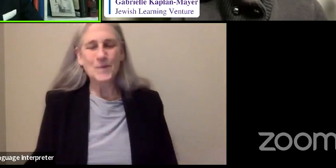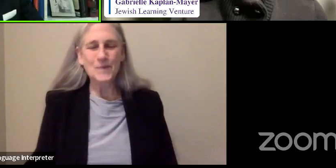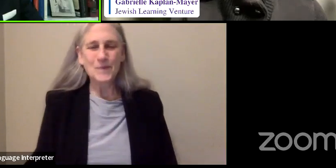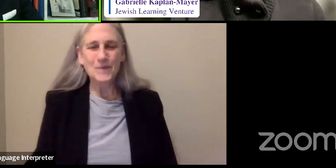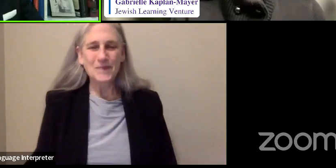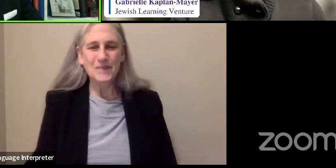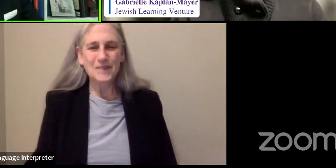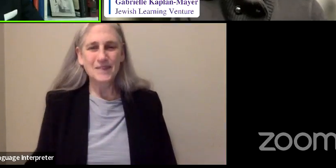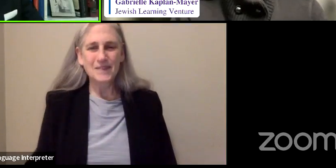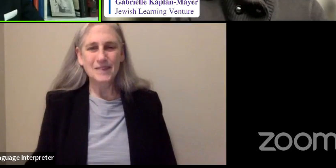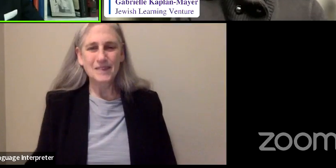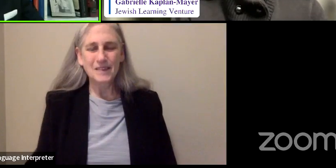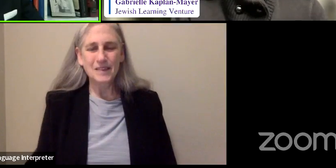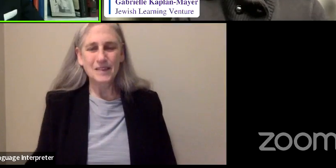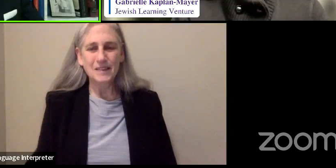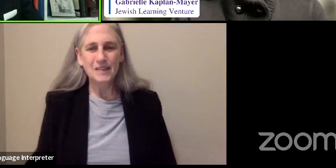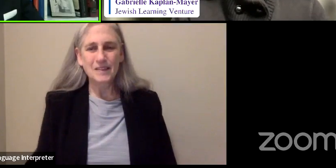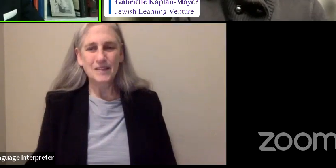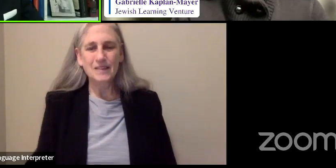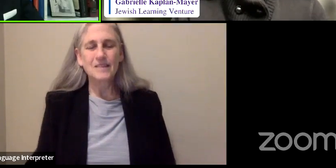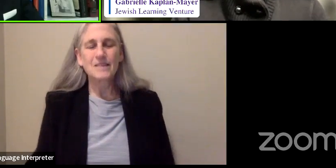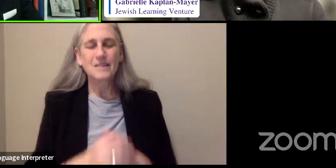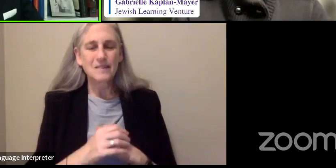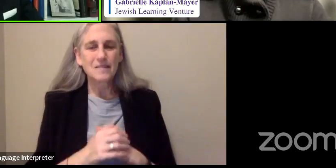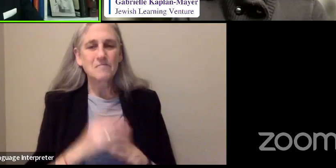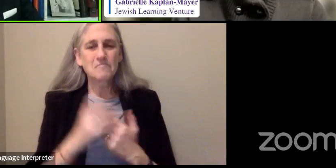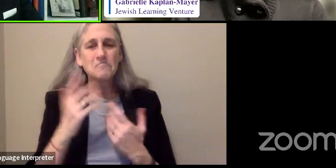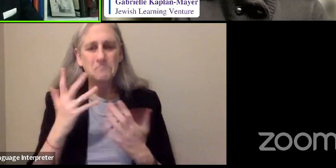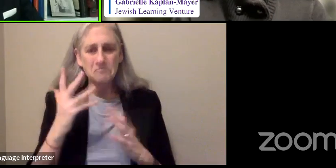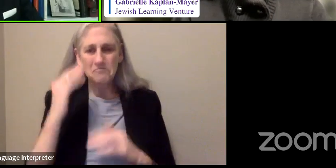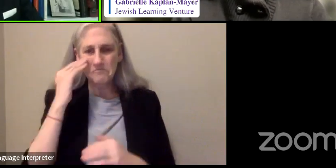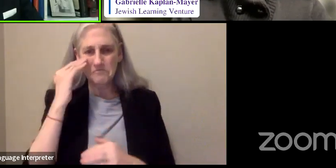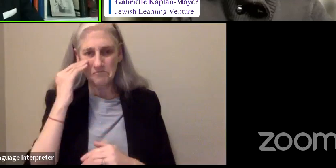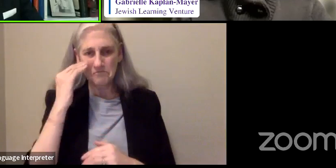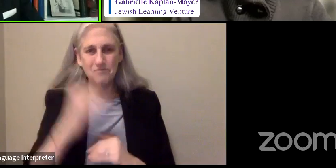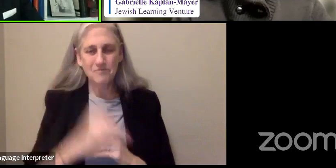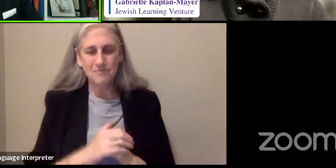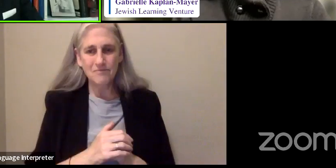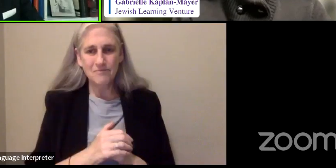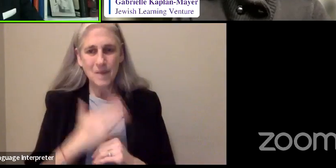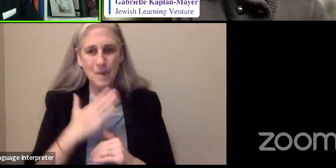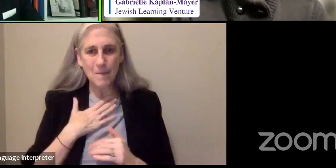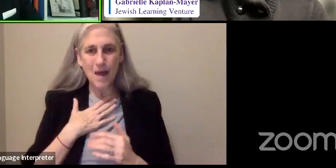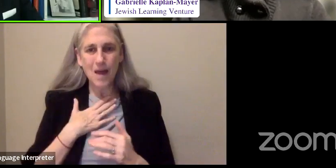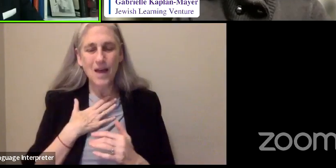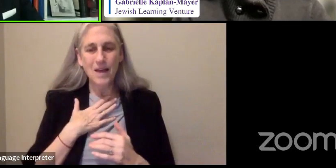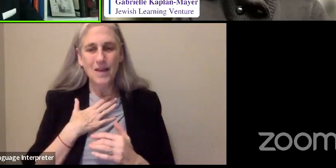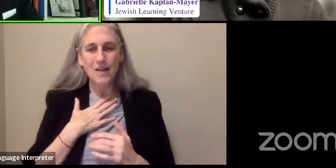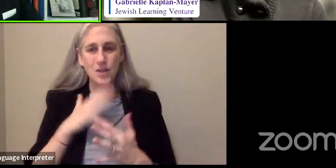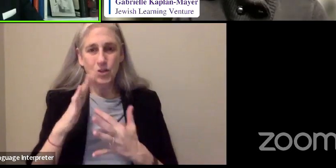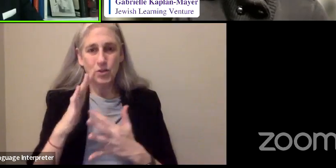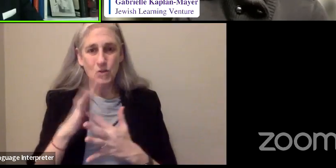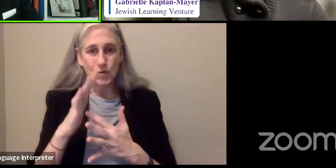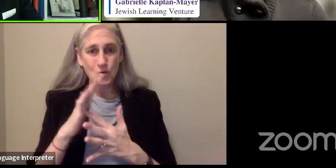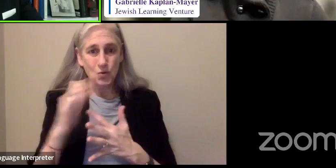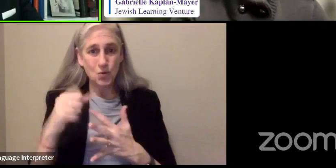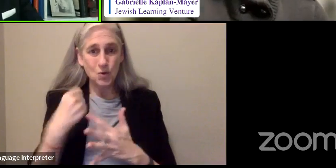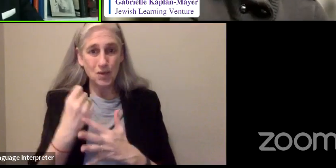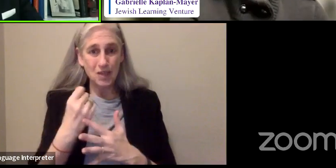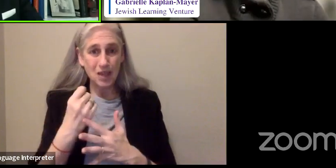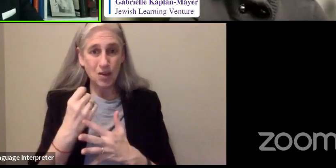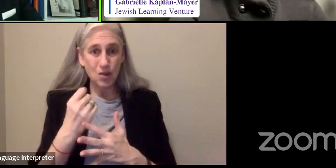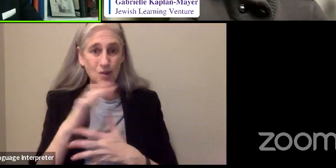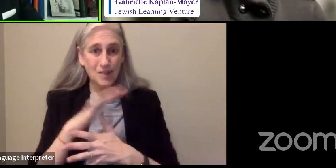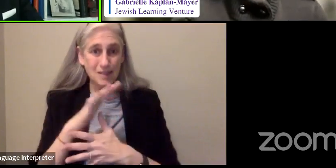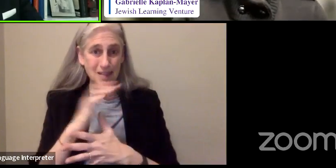Well, as you know, in my junior year and senior